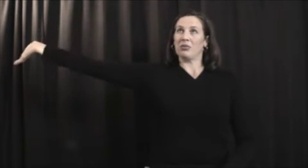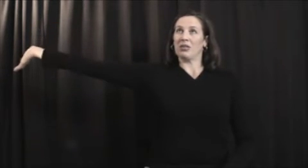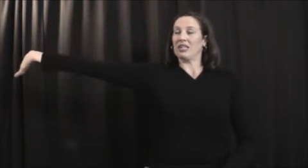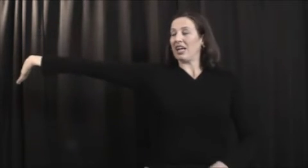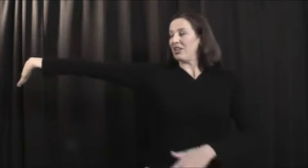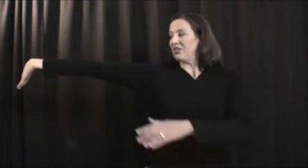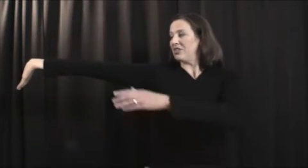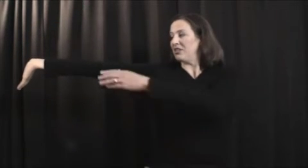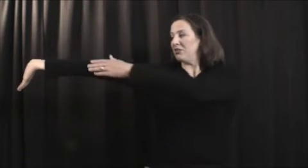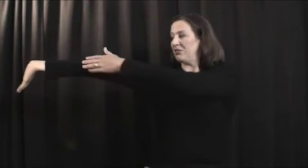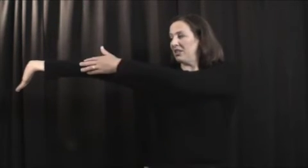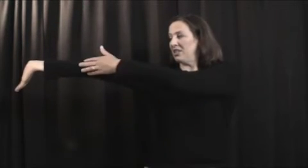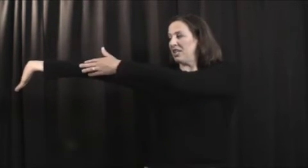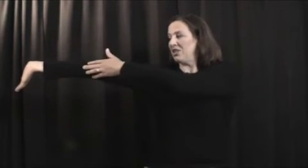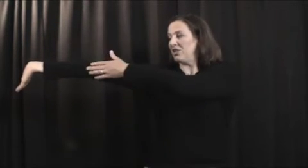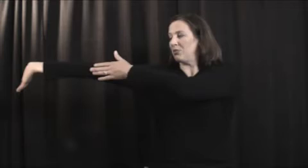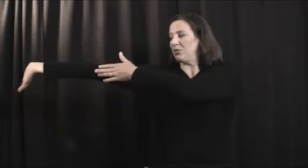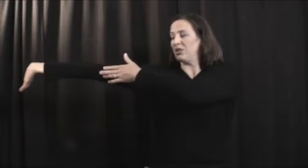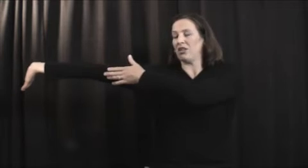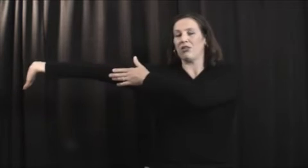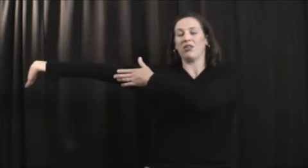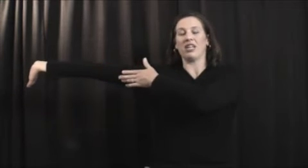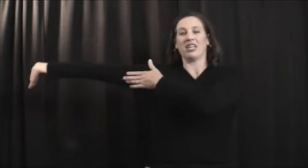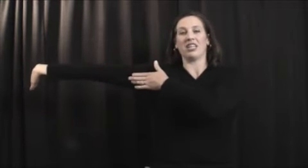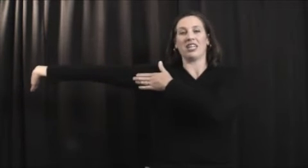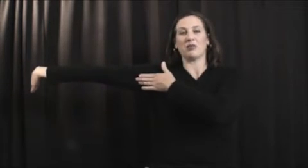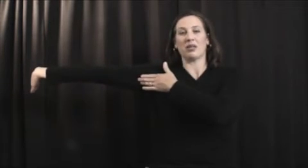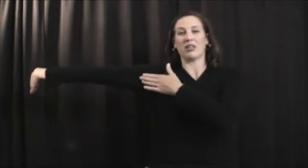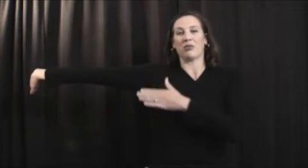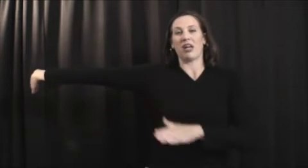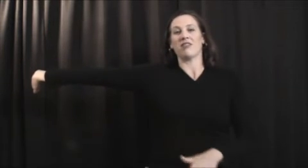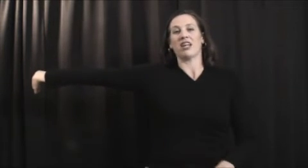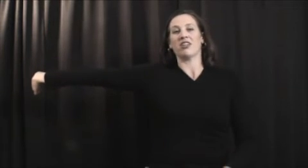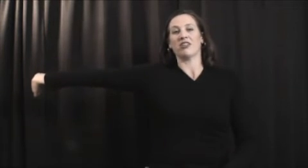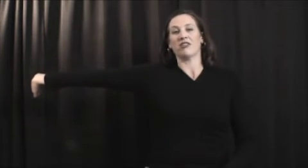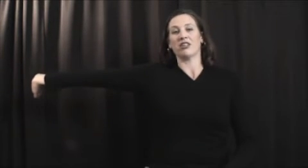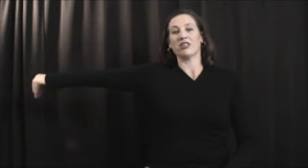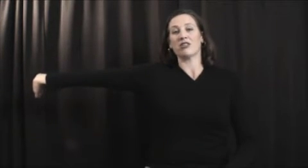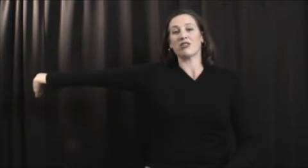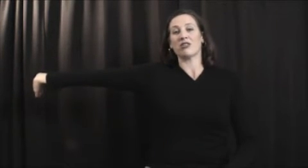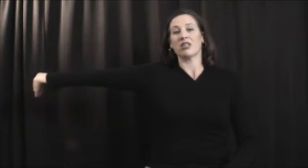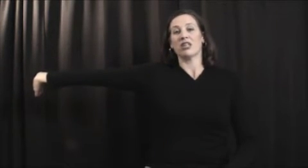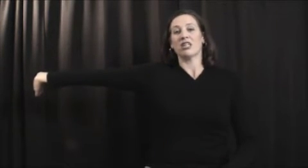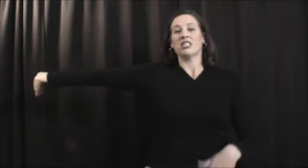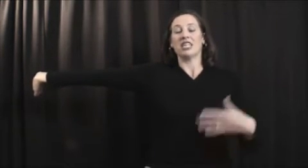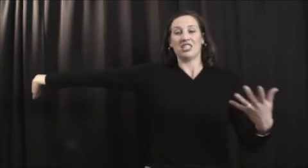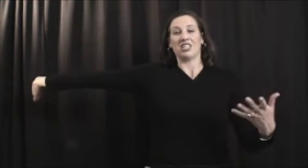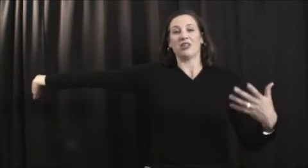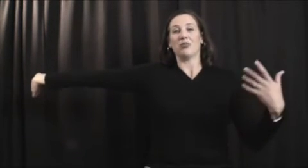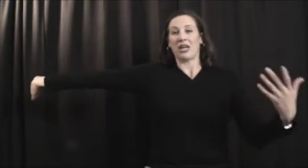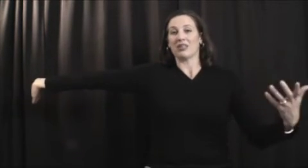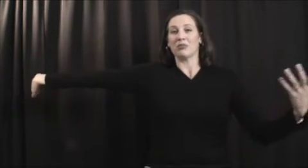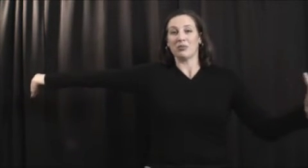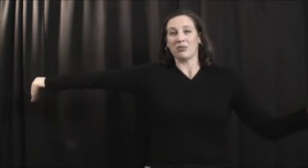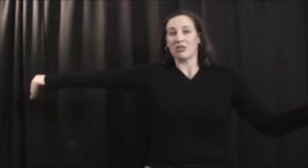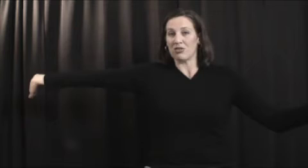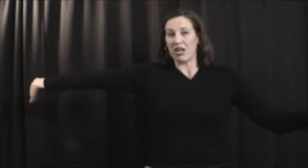completely out, you'll still feel tension and pulling through here. And that's because we have that nerve on tension or maximum stretch.